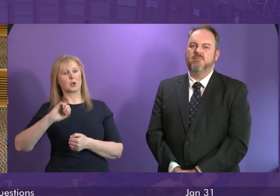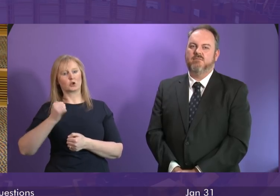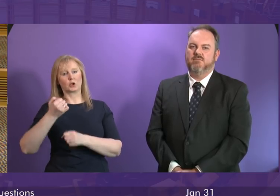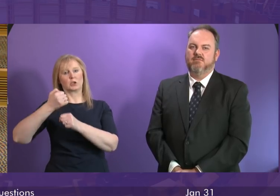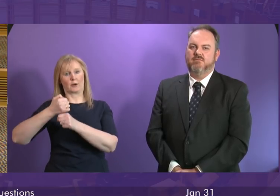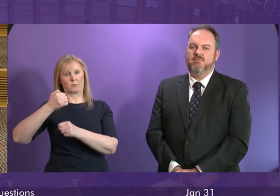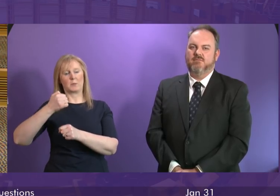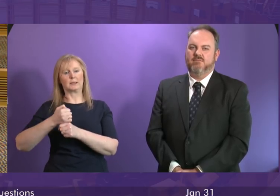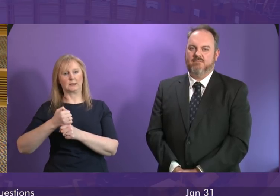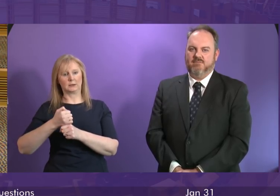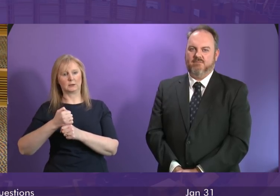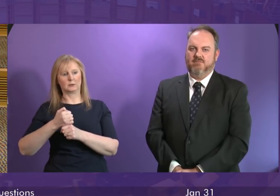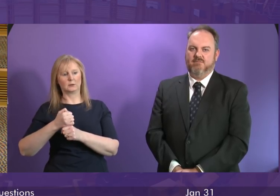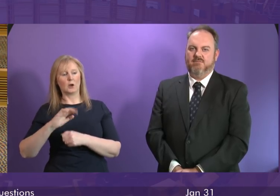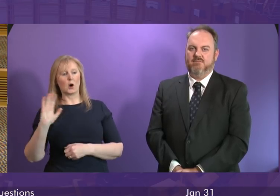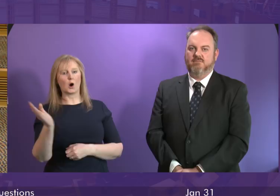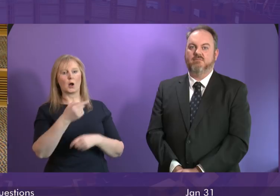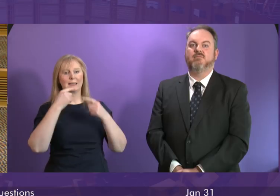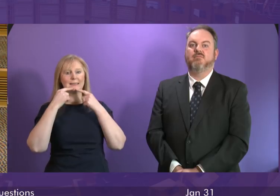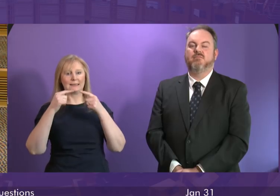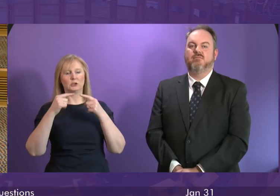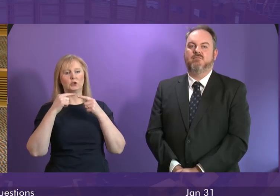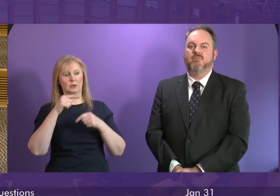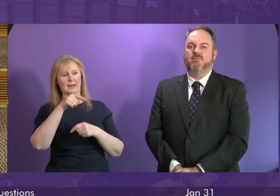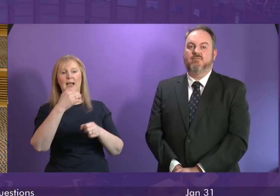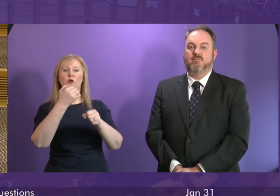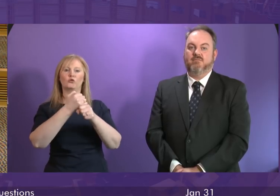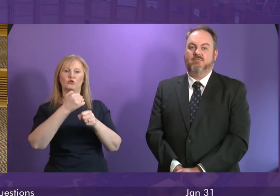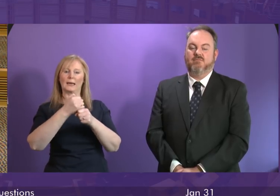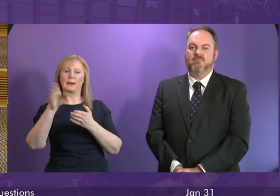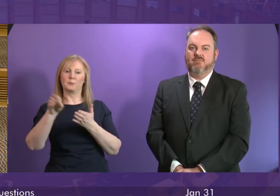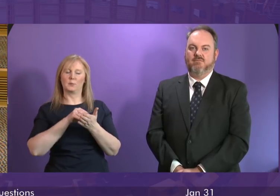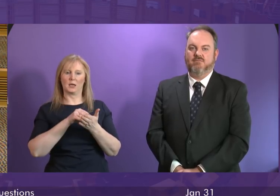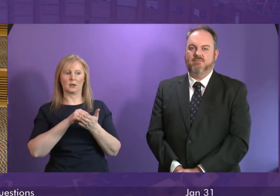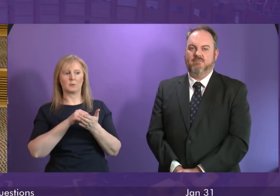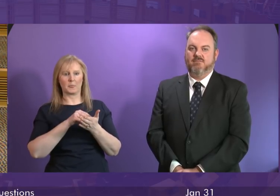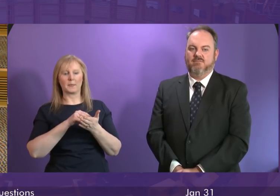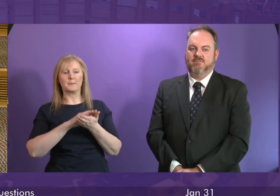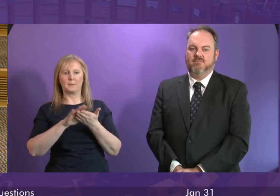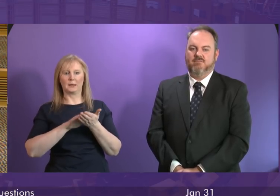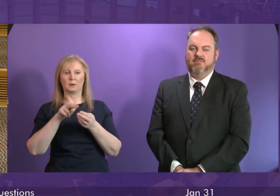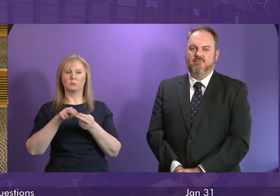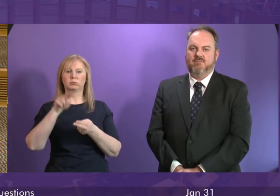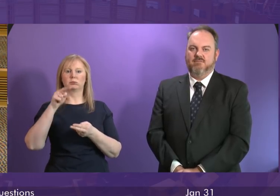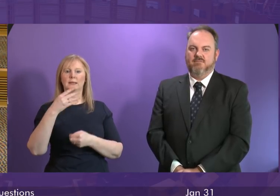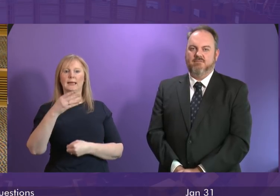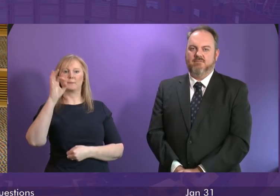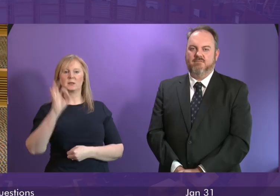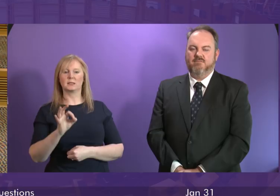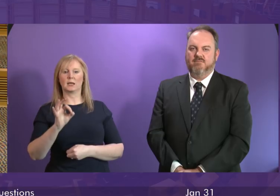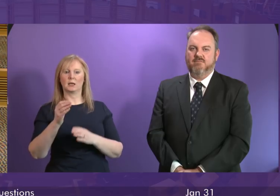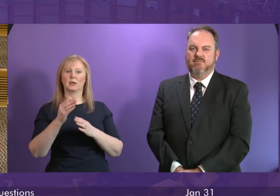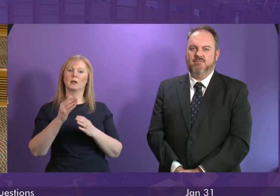Government for all teachers on the main grade this deal will involve an increase of 9% by